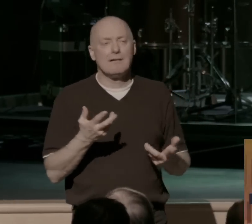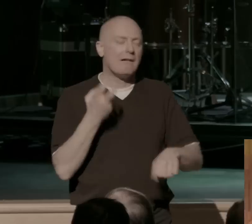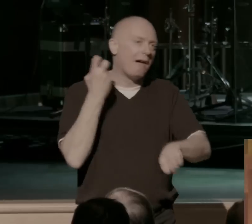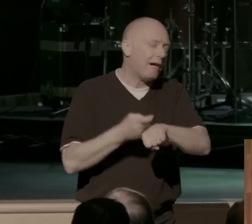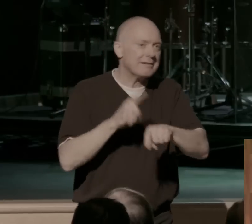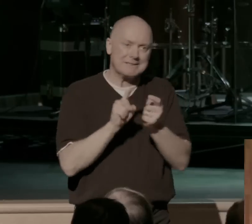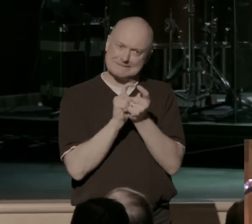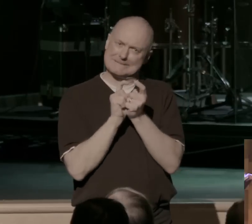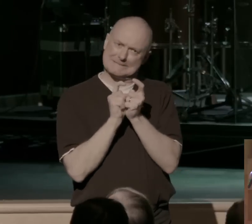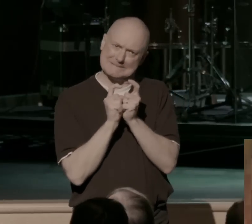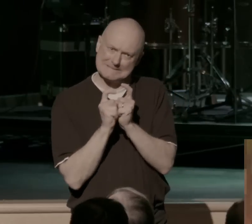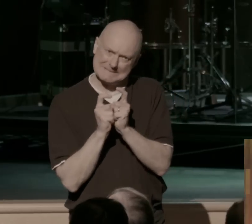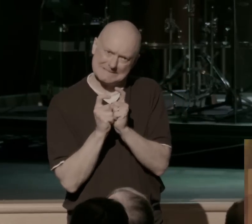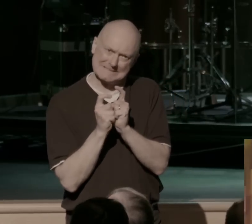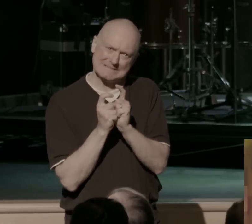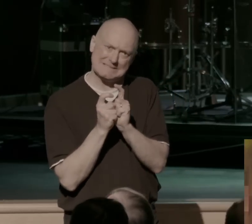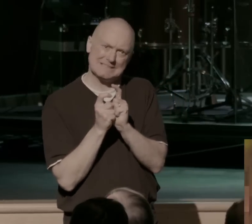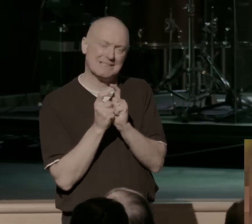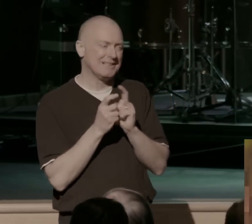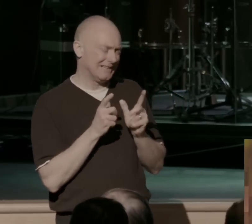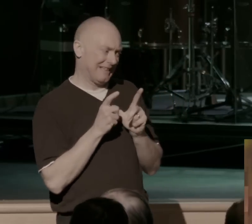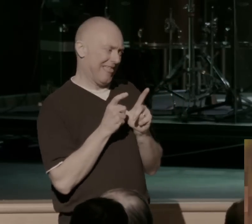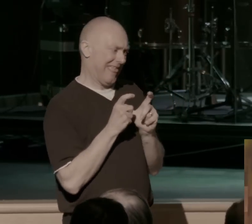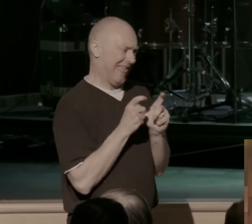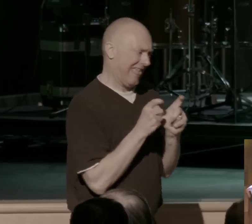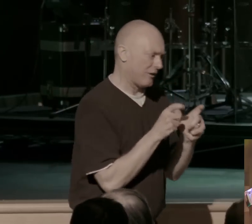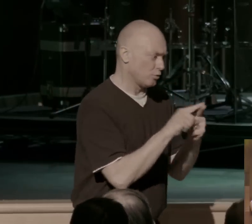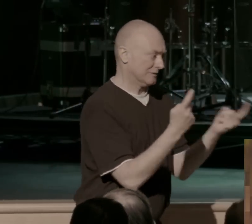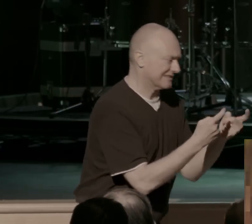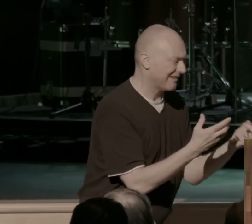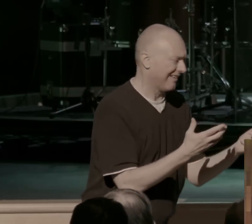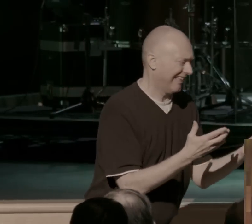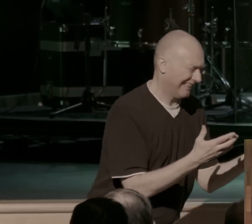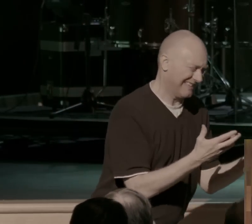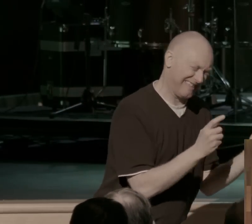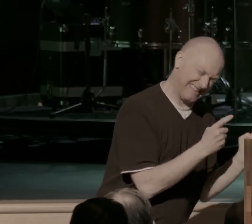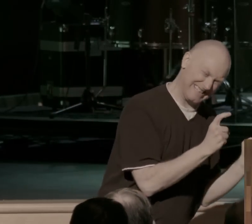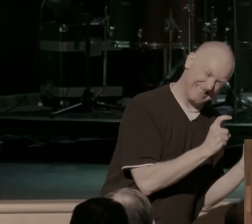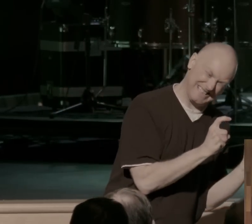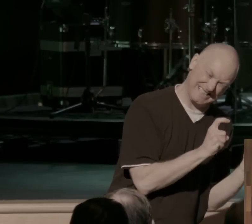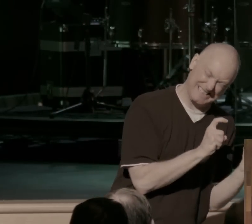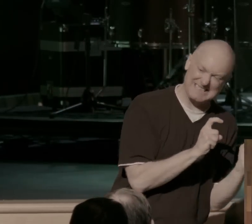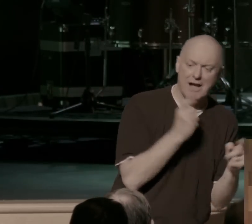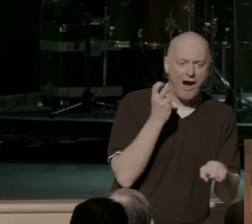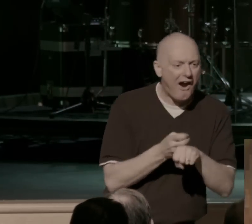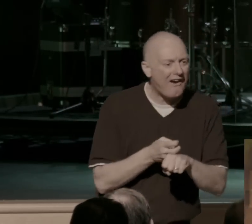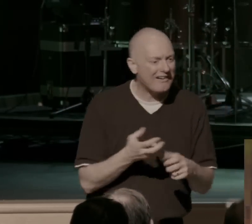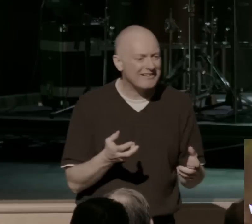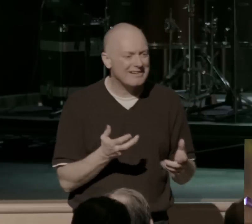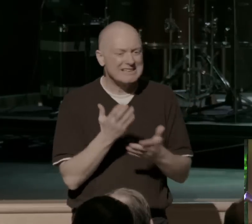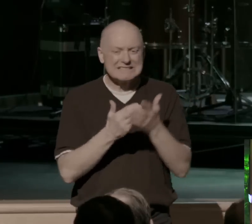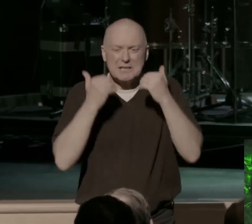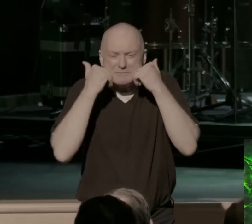It's not as easy to do the 180 when you're running. It takes a little longer to slow down. Some sin, some shame, some guilt. It's like you're on a bike.